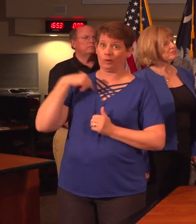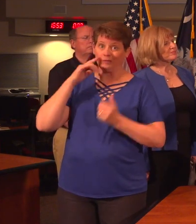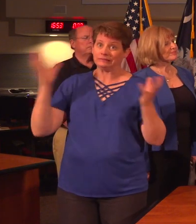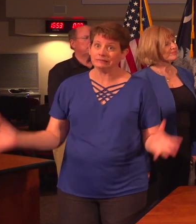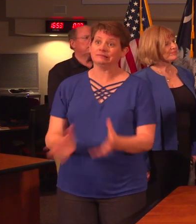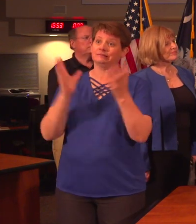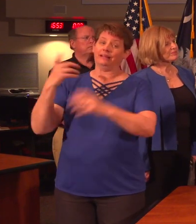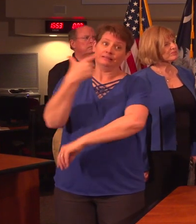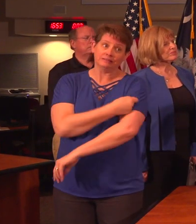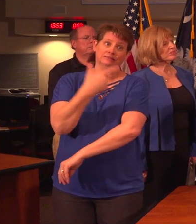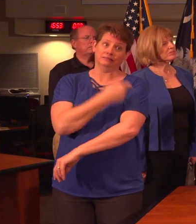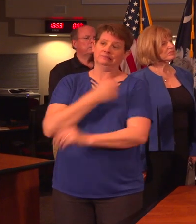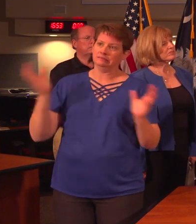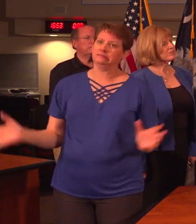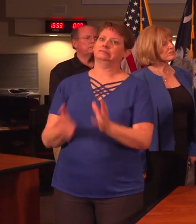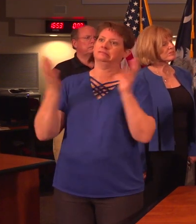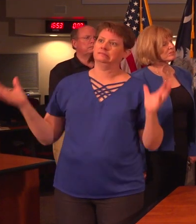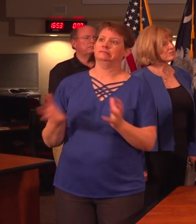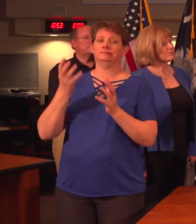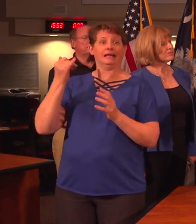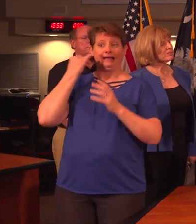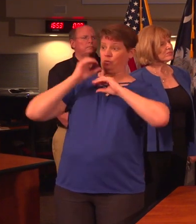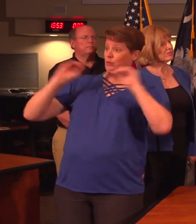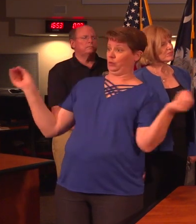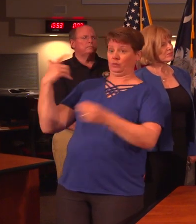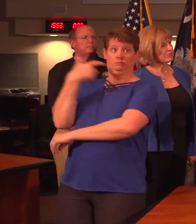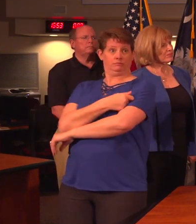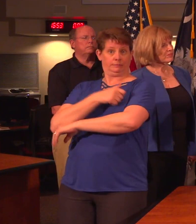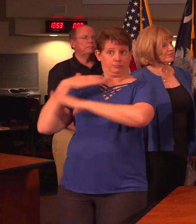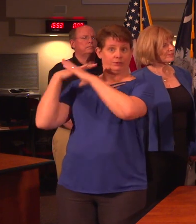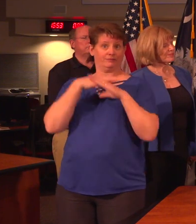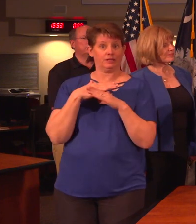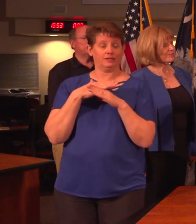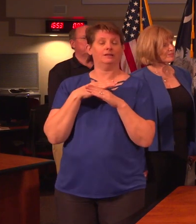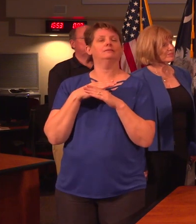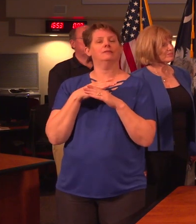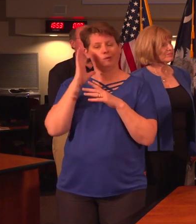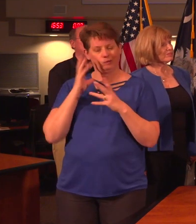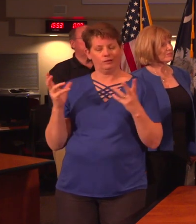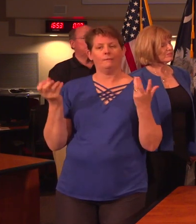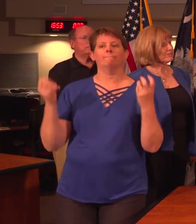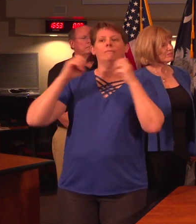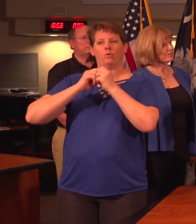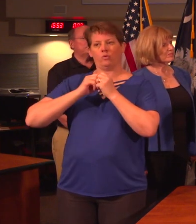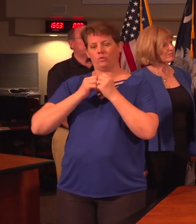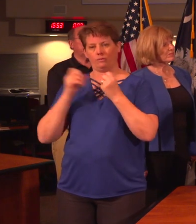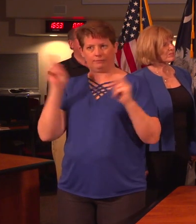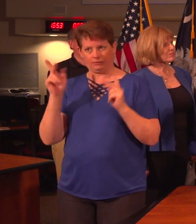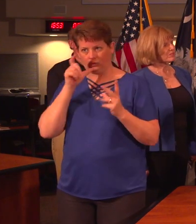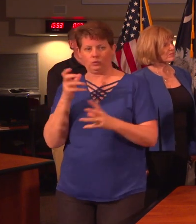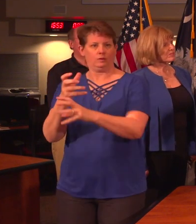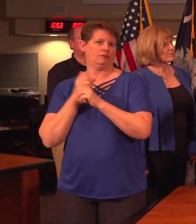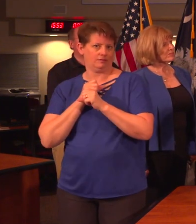encourage that every single year. And if there's not a vaccine available, we're more likely to see a much larger number of cases